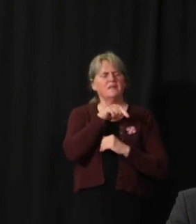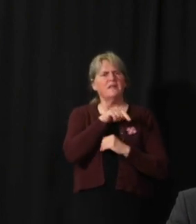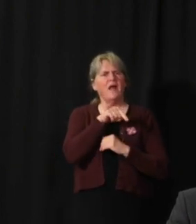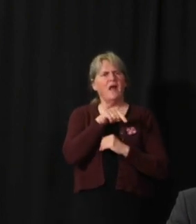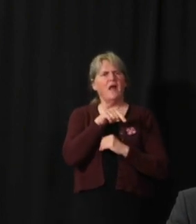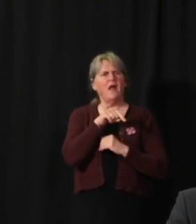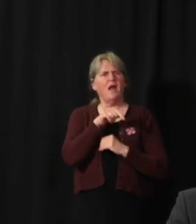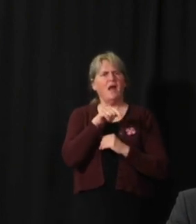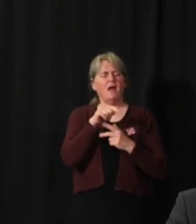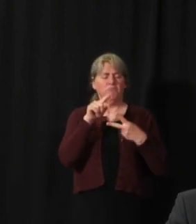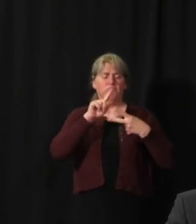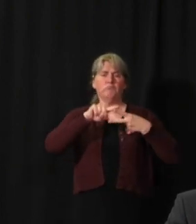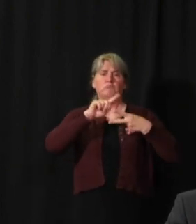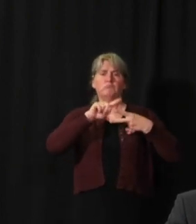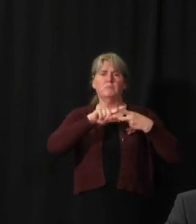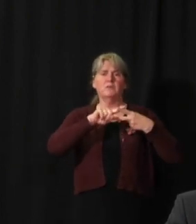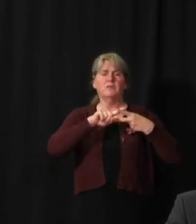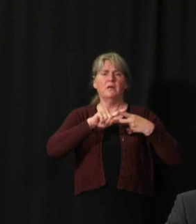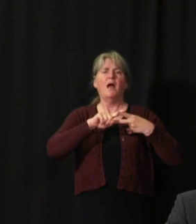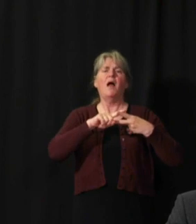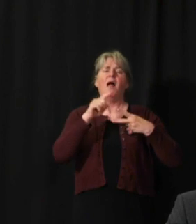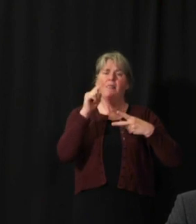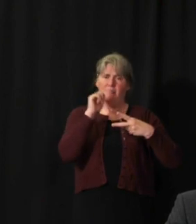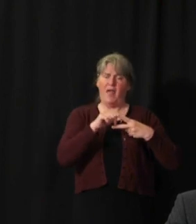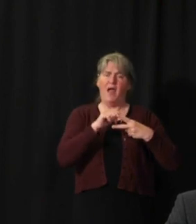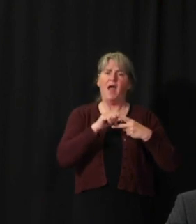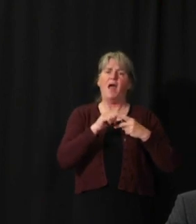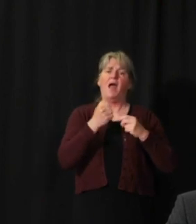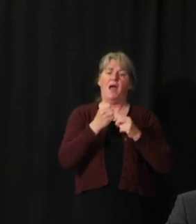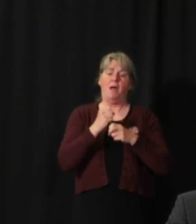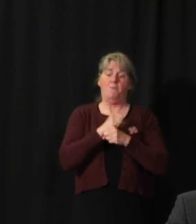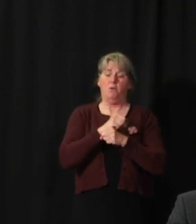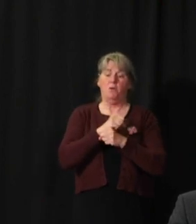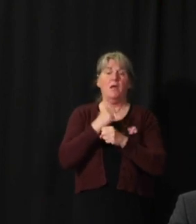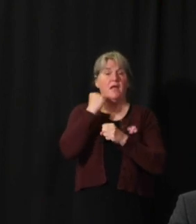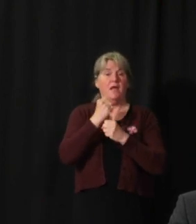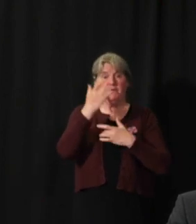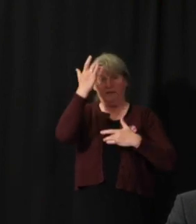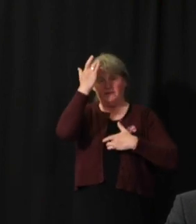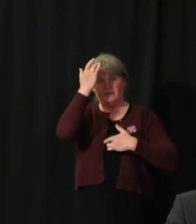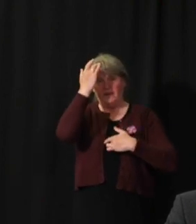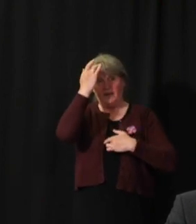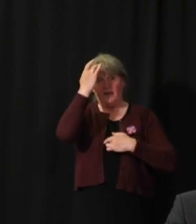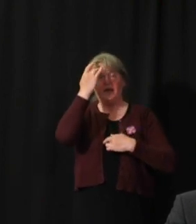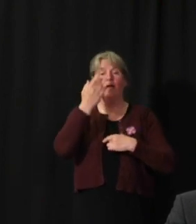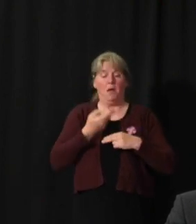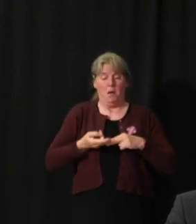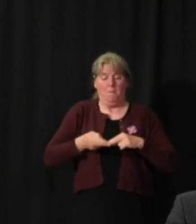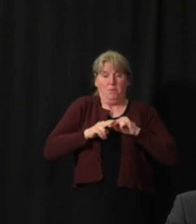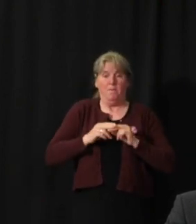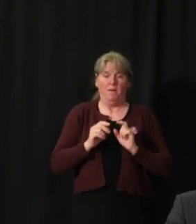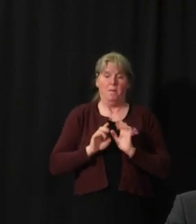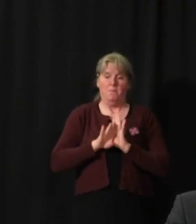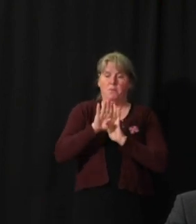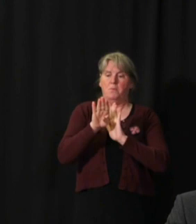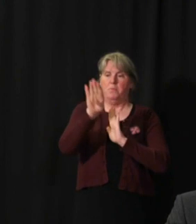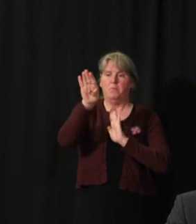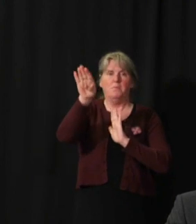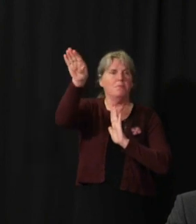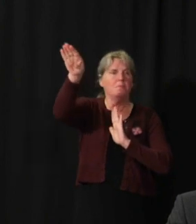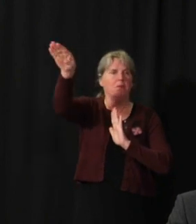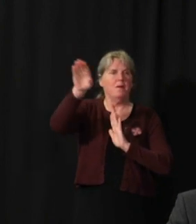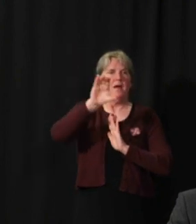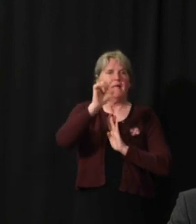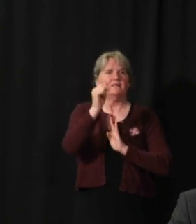on an exponential growth rate of an epidemic. So that growth rate is defined. We define it by using